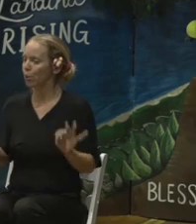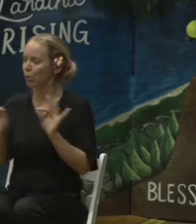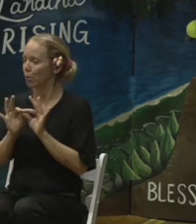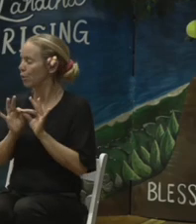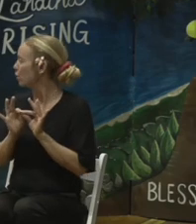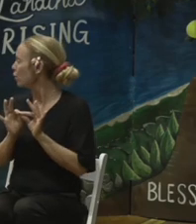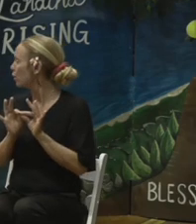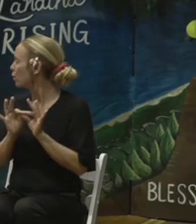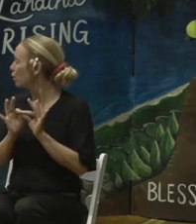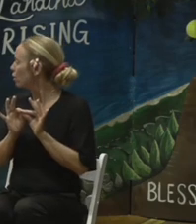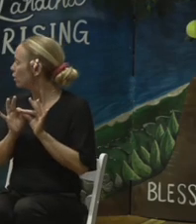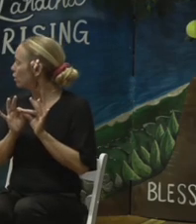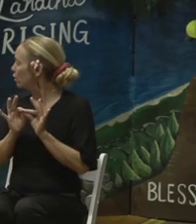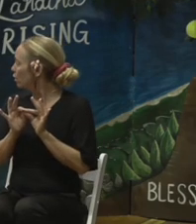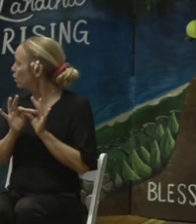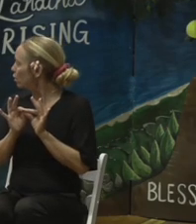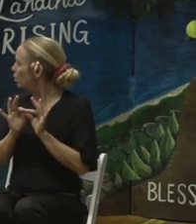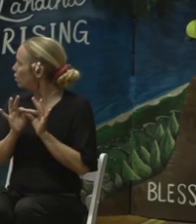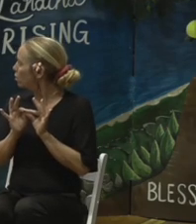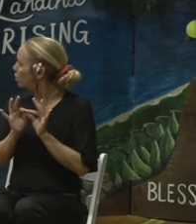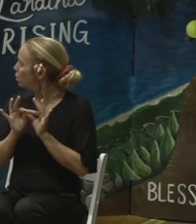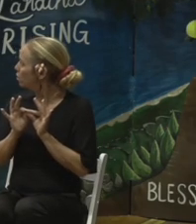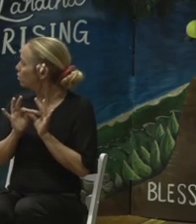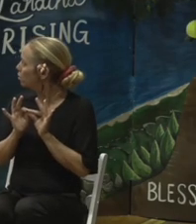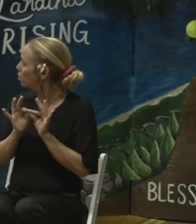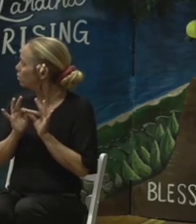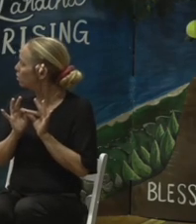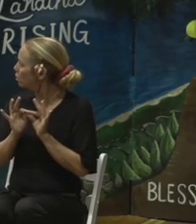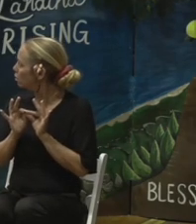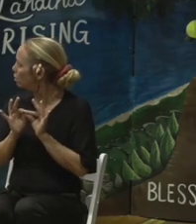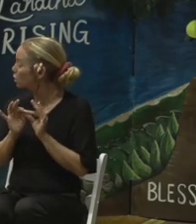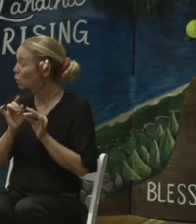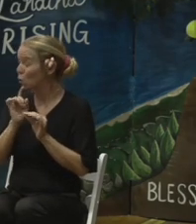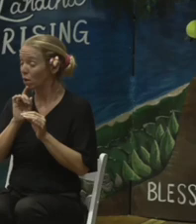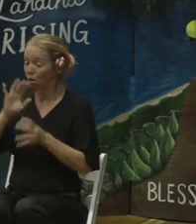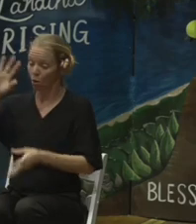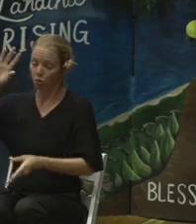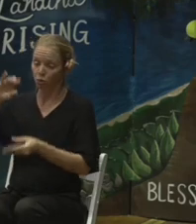And this typical section at the bottom of this containment site is eight feet thick.